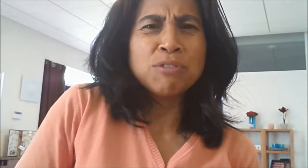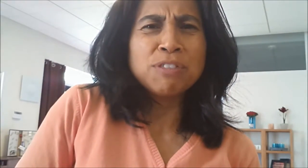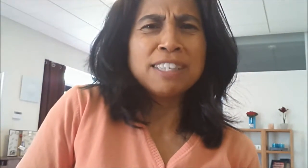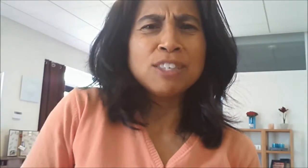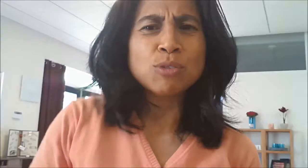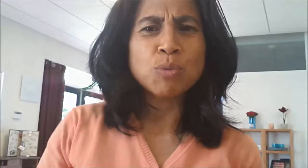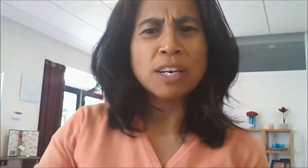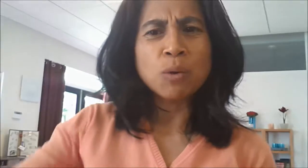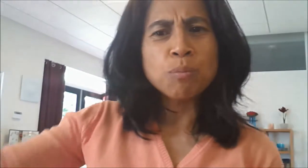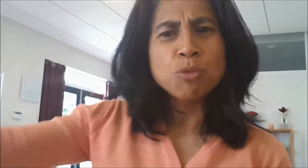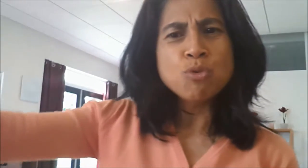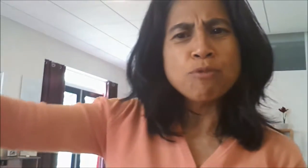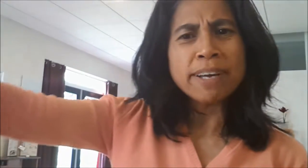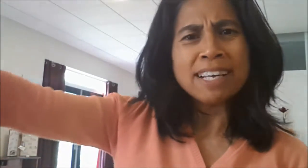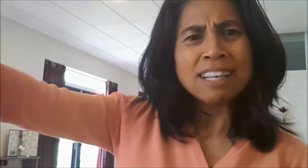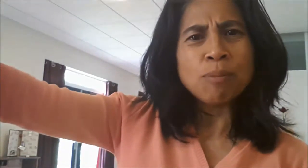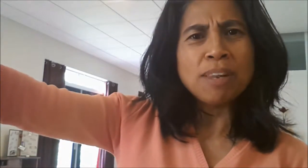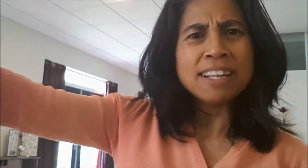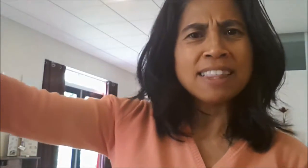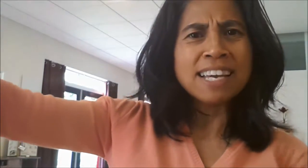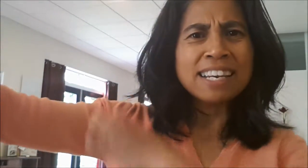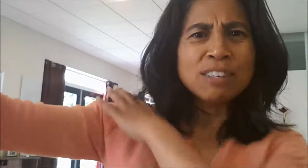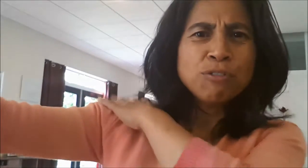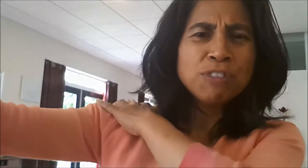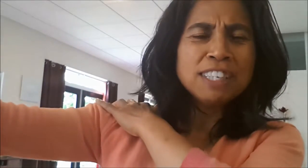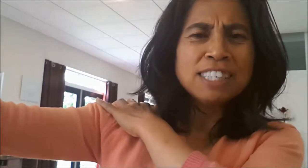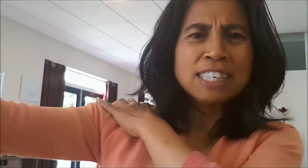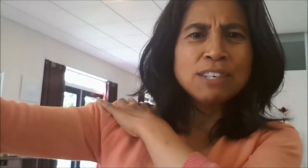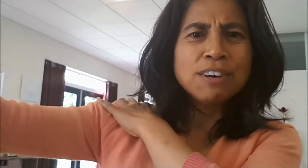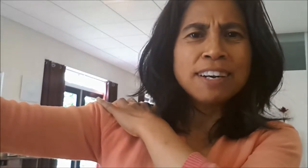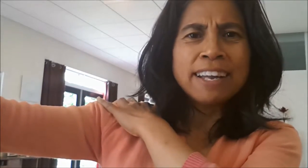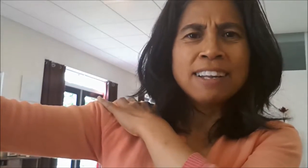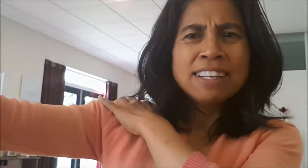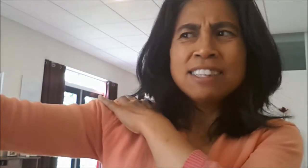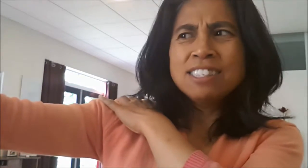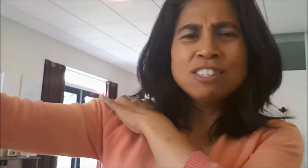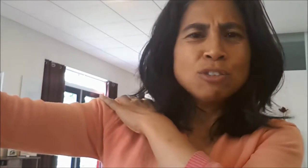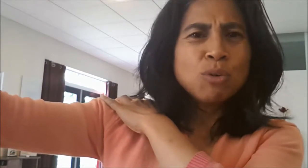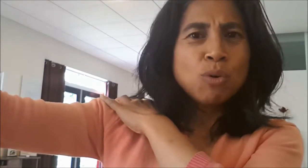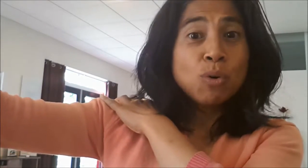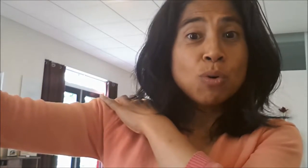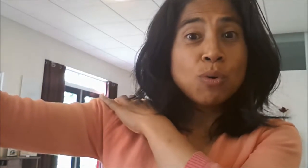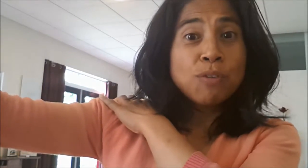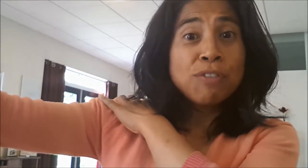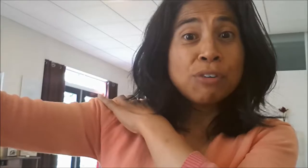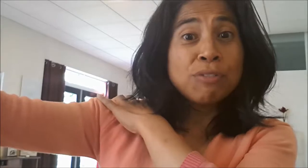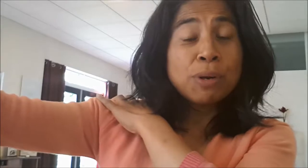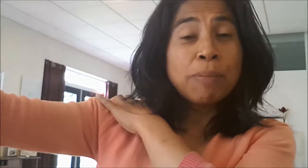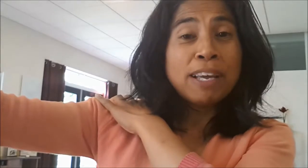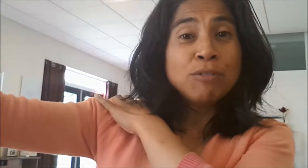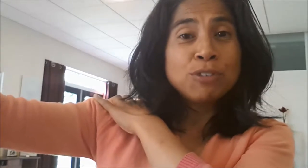feel it or when I move my hand up like that, I can feel it here and this is very, very painful.